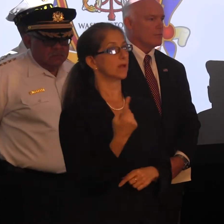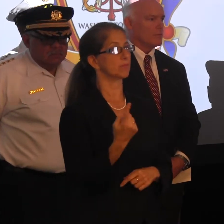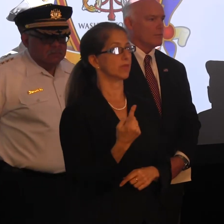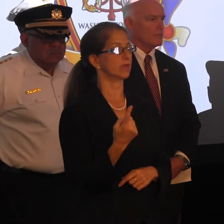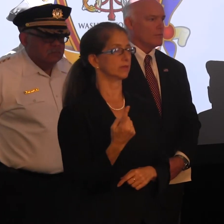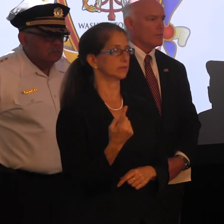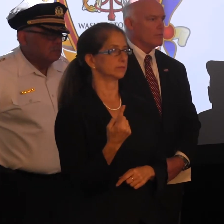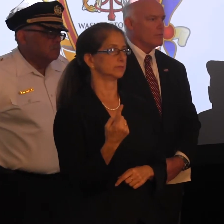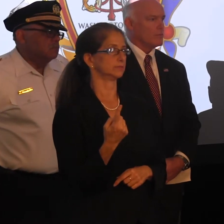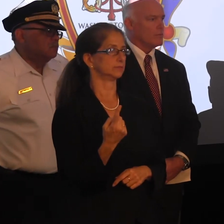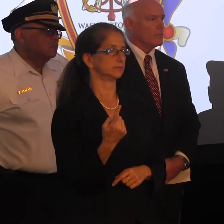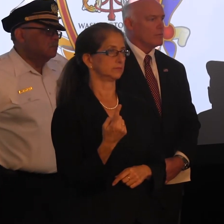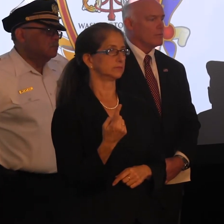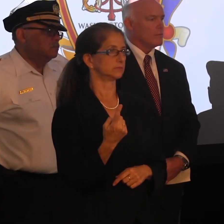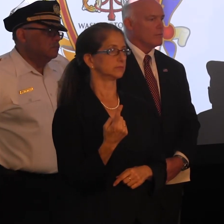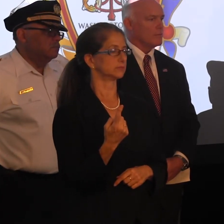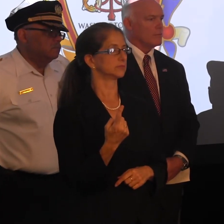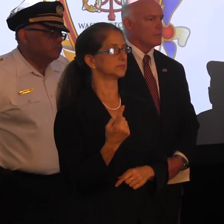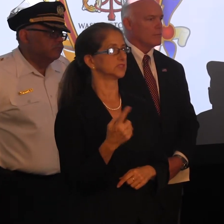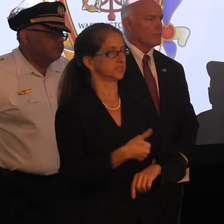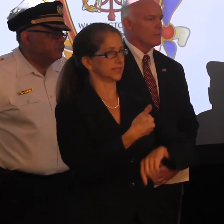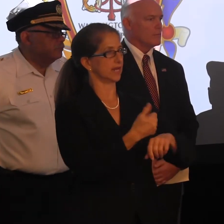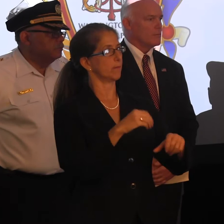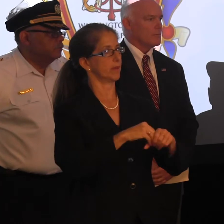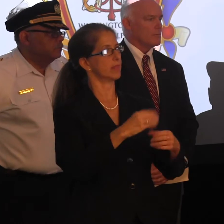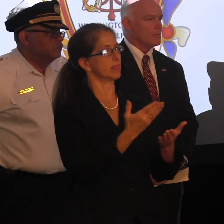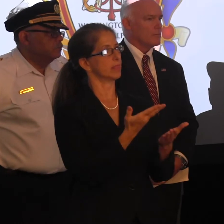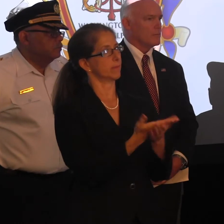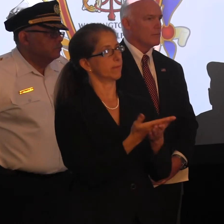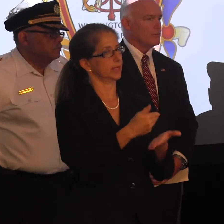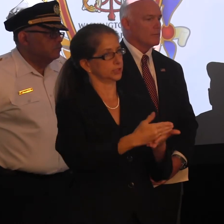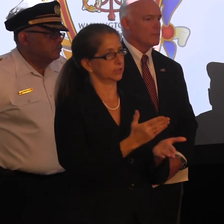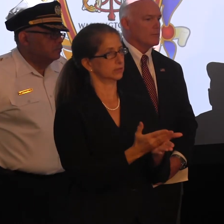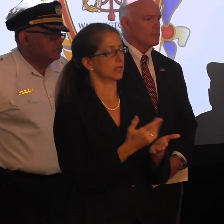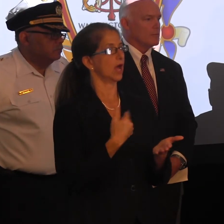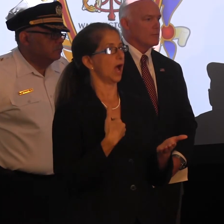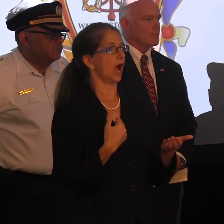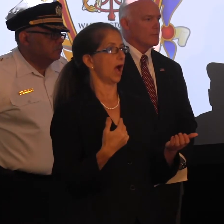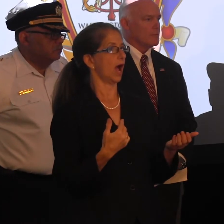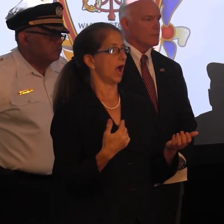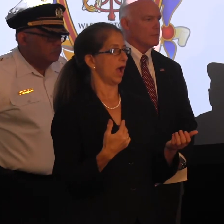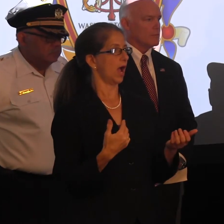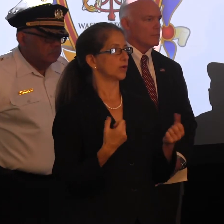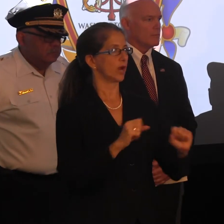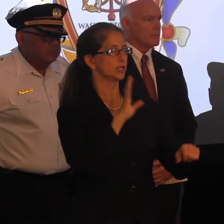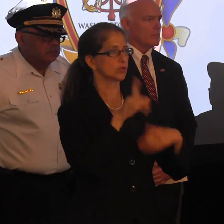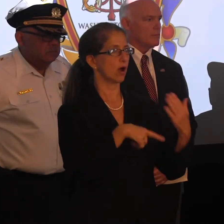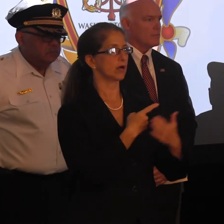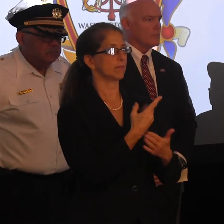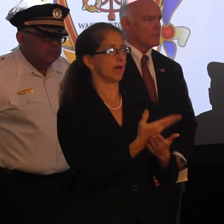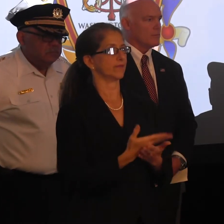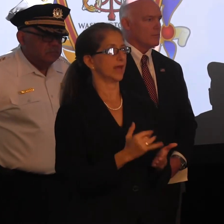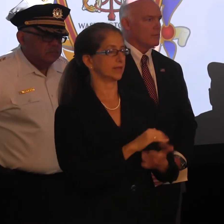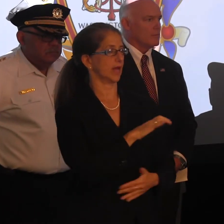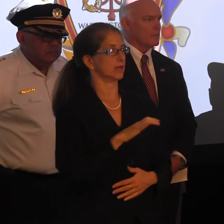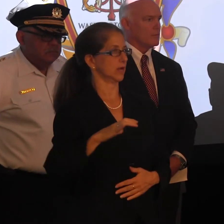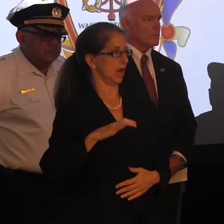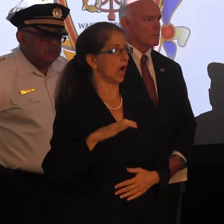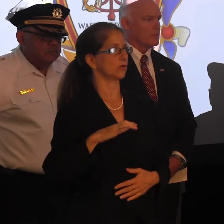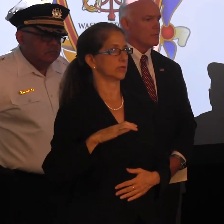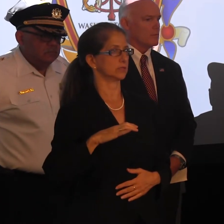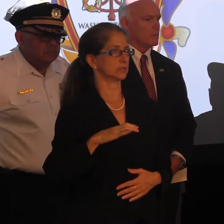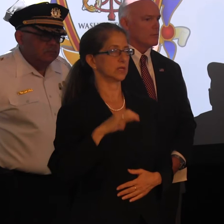is indeed budgeted for. I am tempted to talk about the fact that Congress has yet to